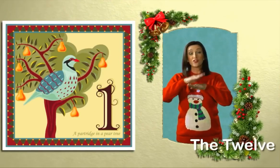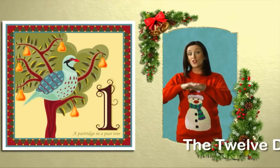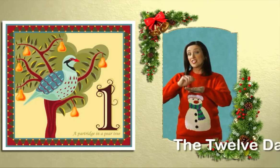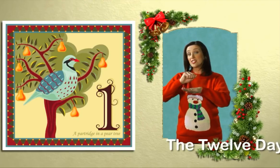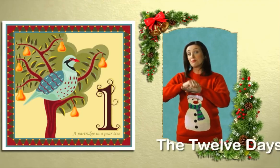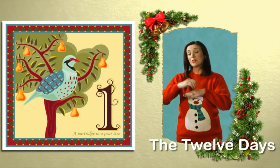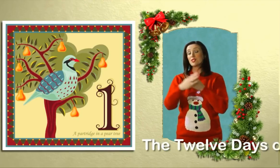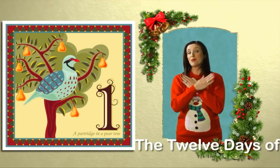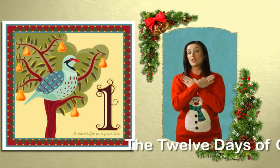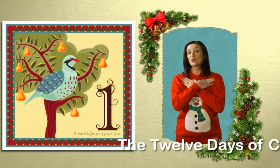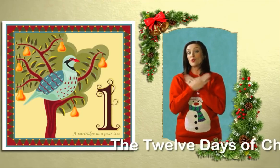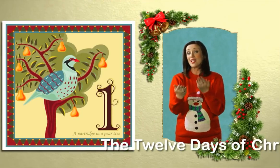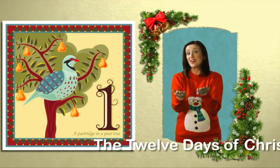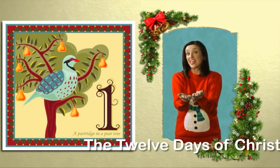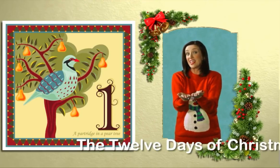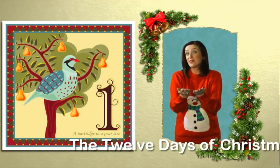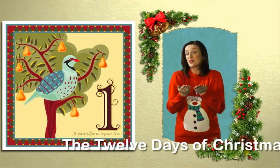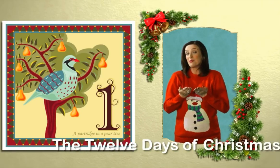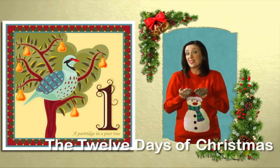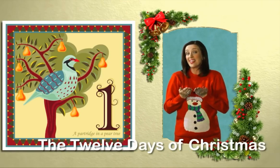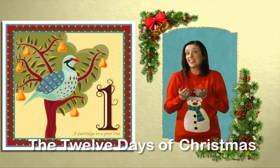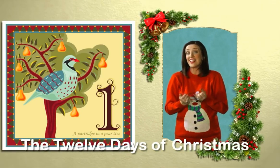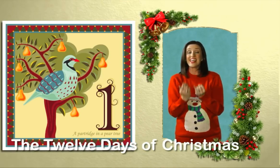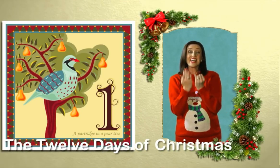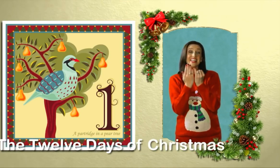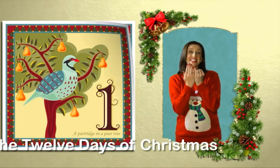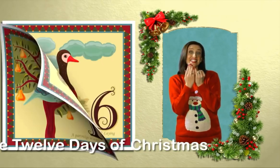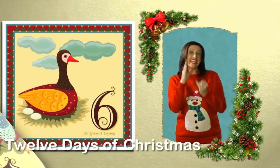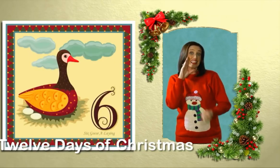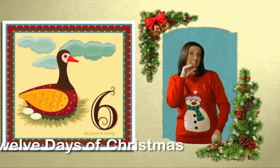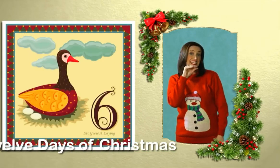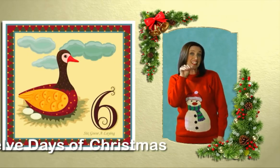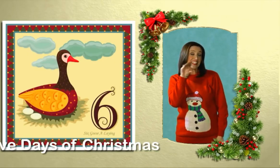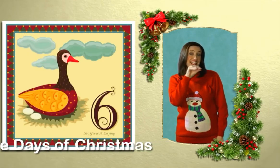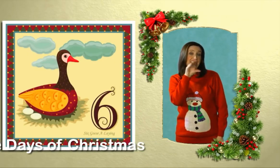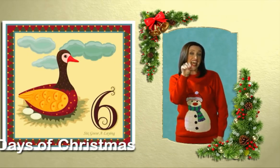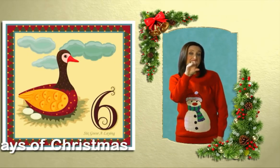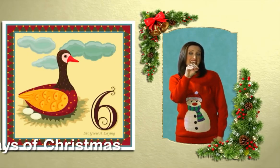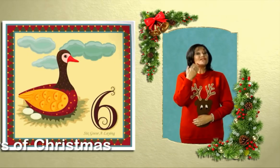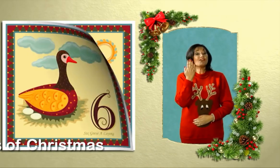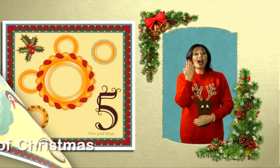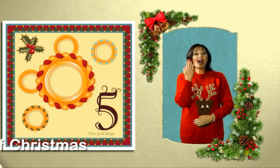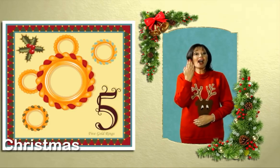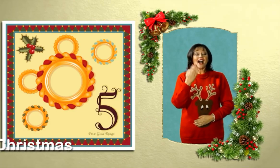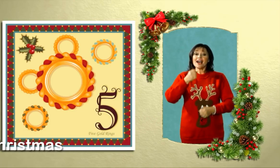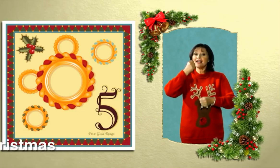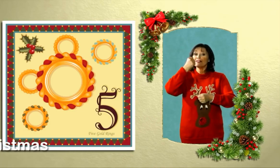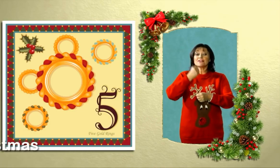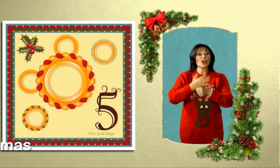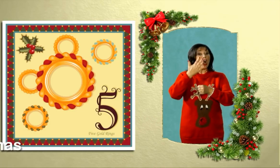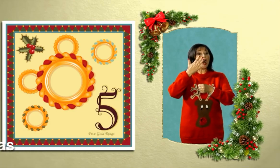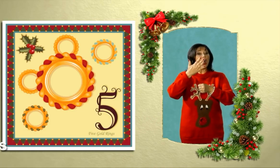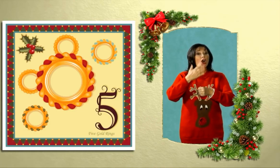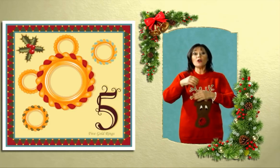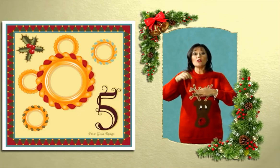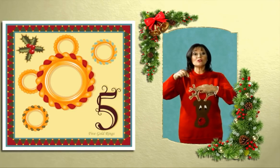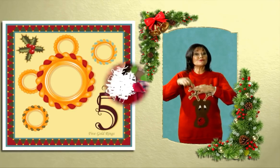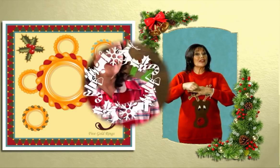Christmas My true love gave to me Six keys are laying by gold ring